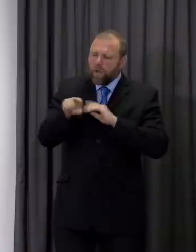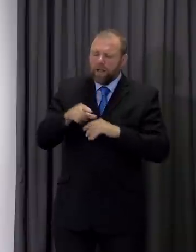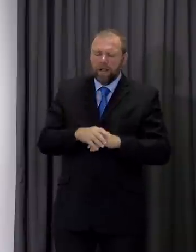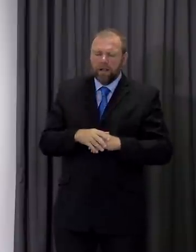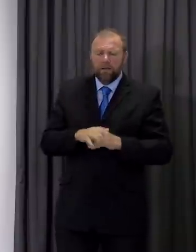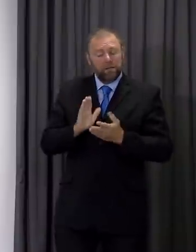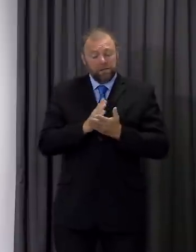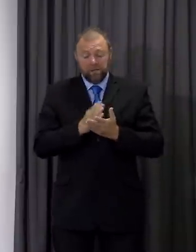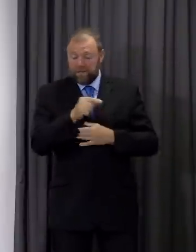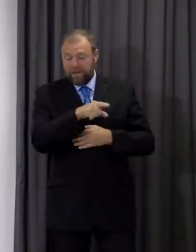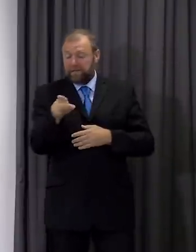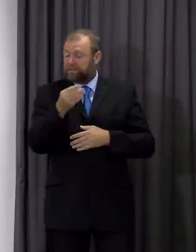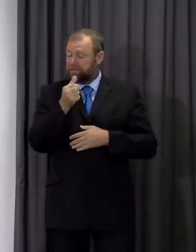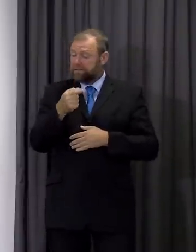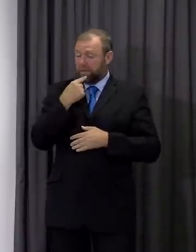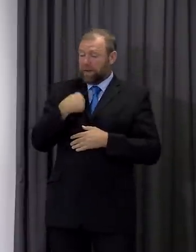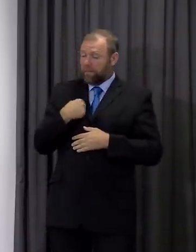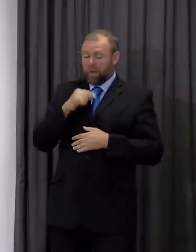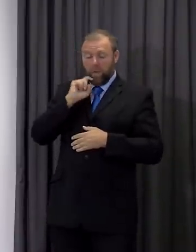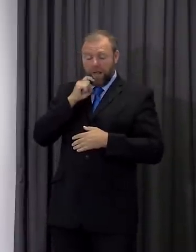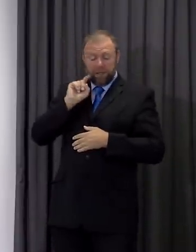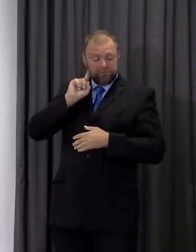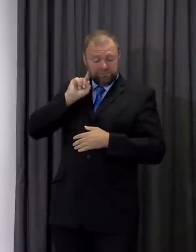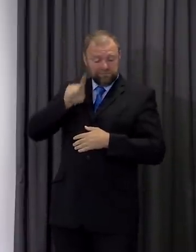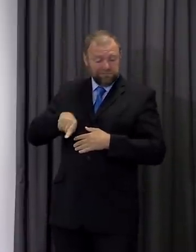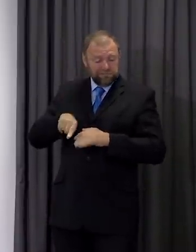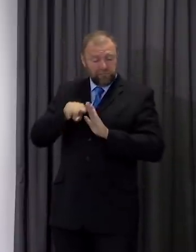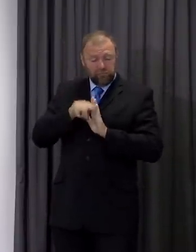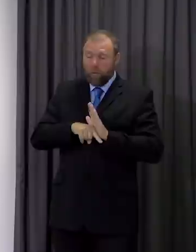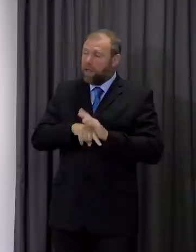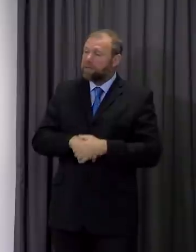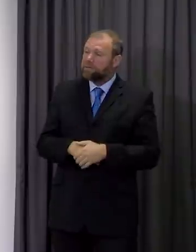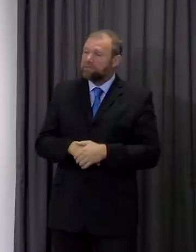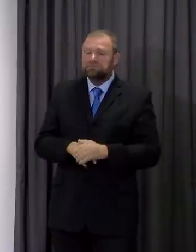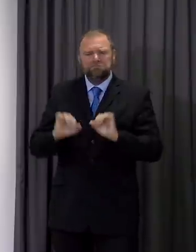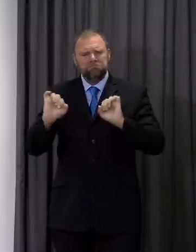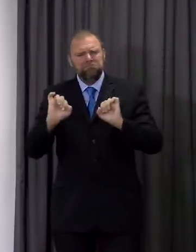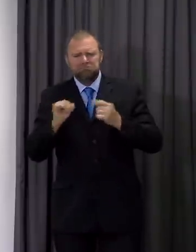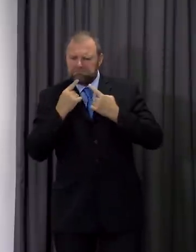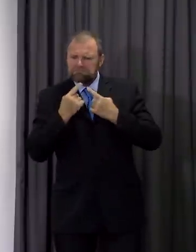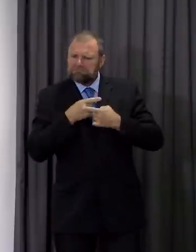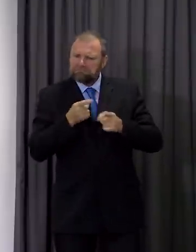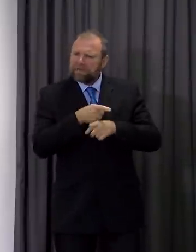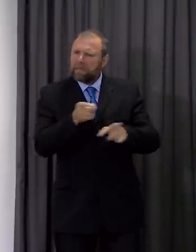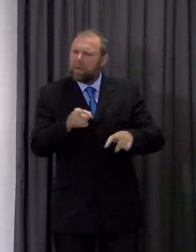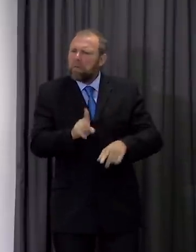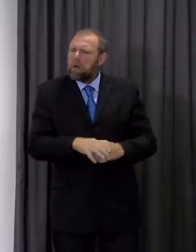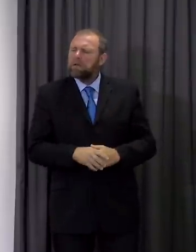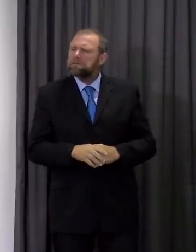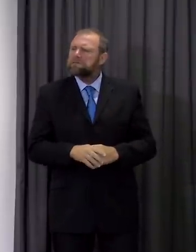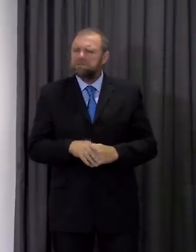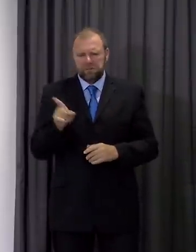willingly flouting these rules what is your message to those people as you mentioned there that we're heading for